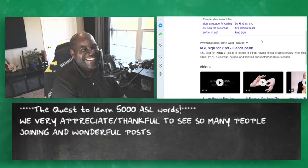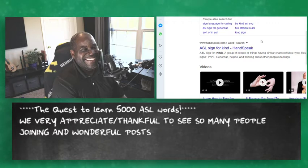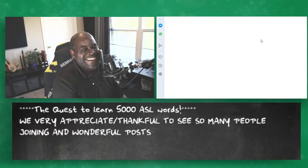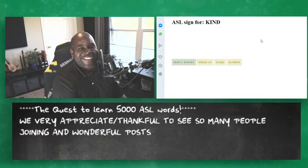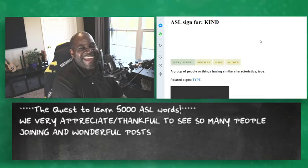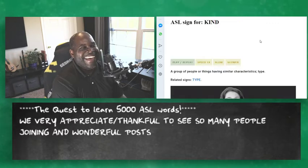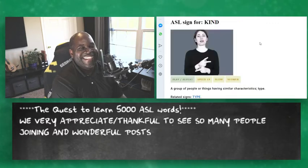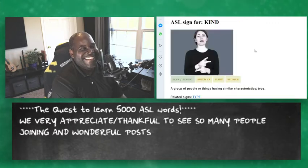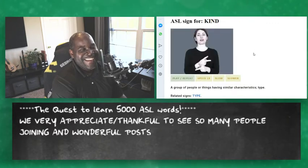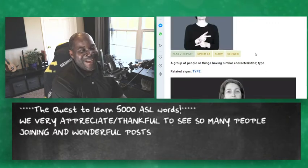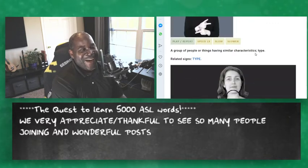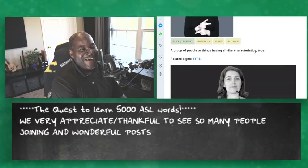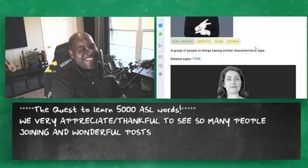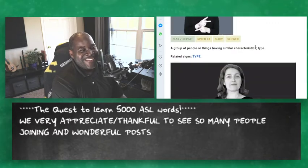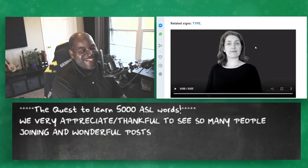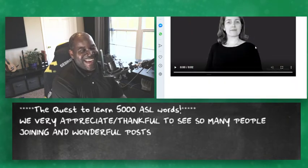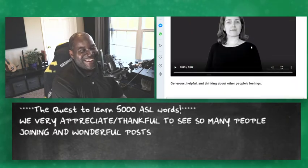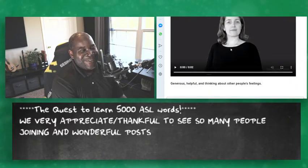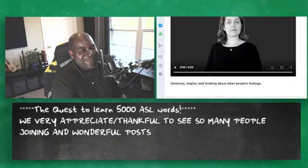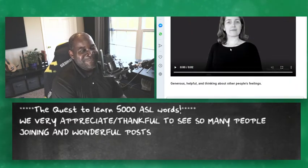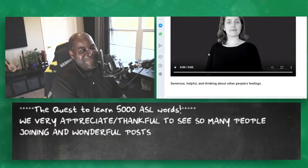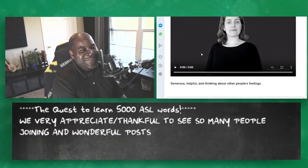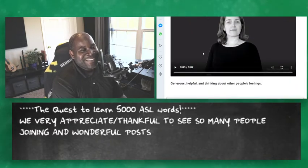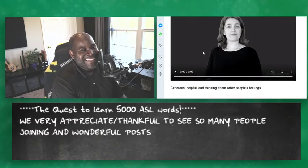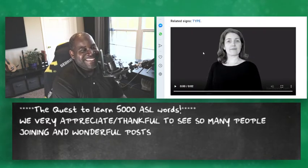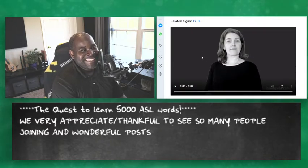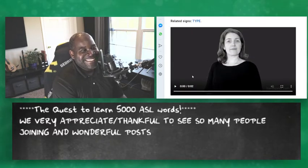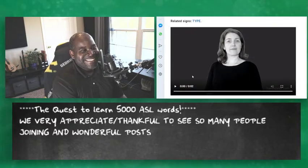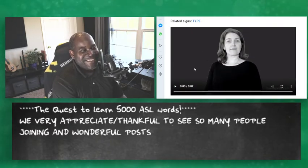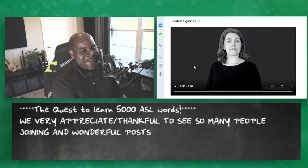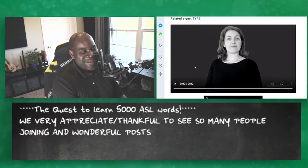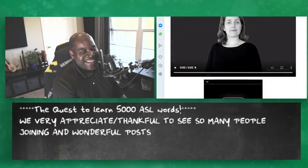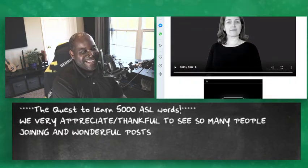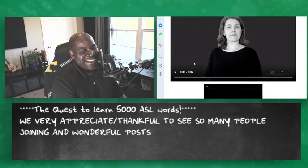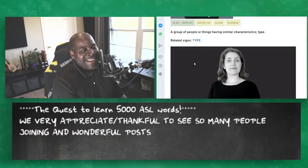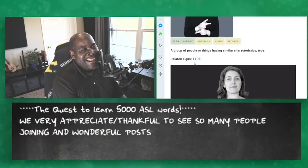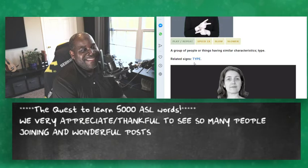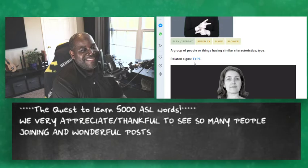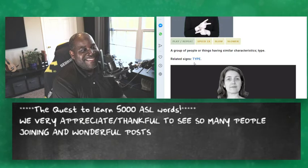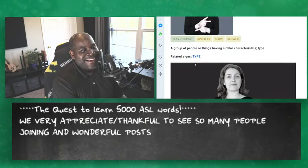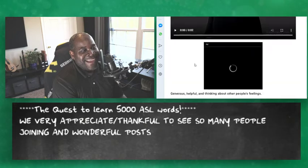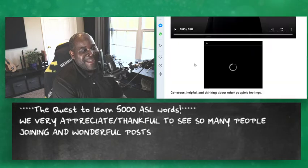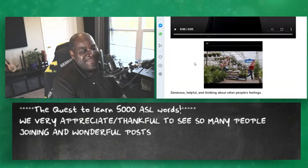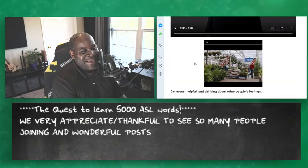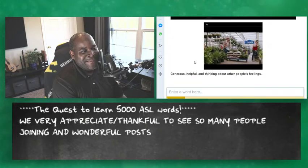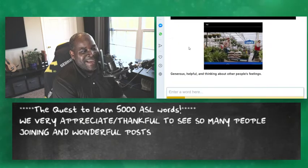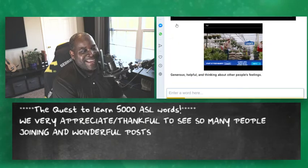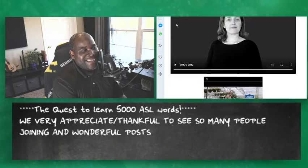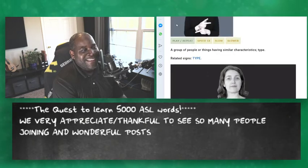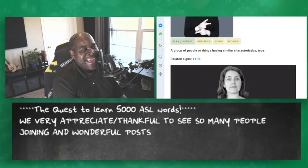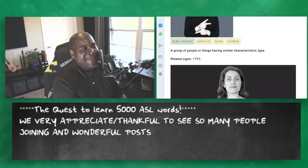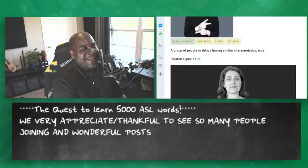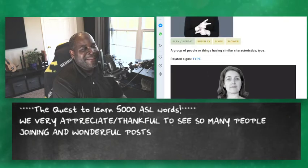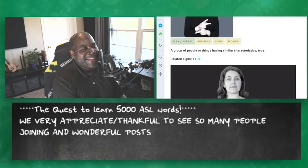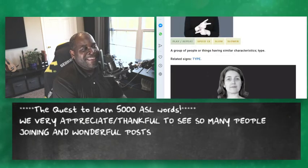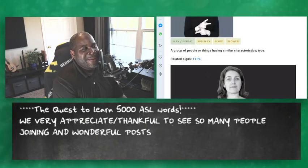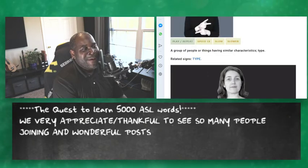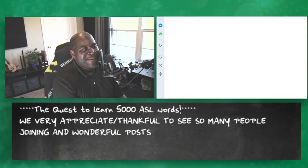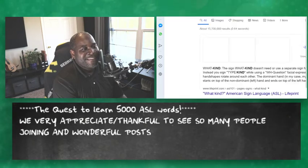no ads on this channel excuse me not as in the type come on guys anyway you probably saw